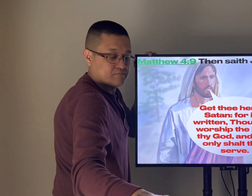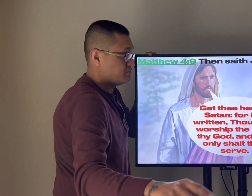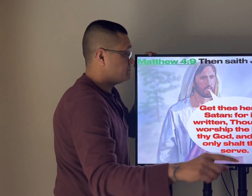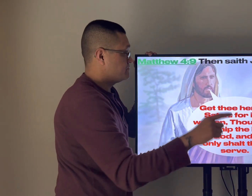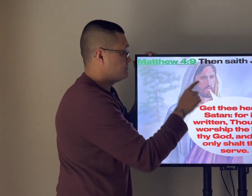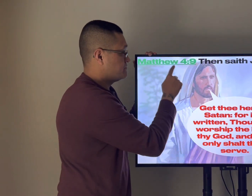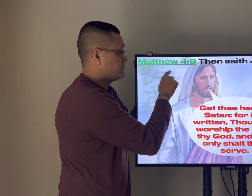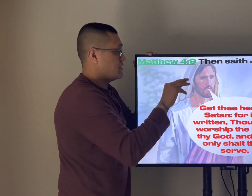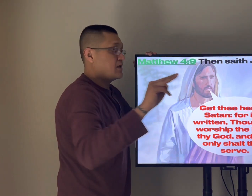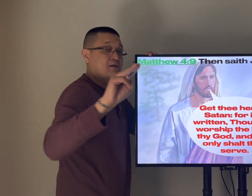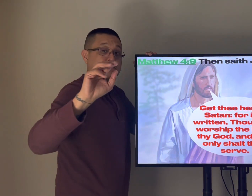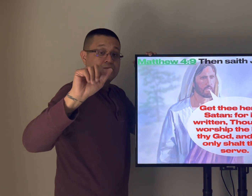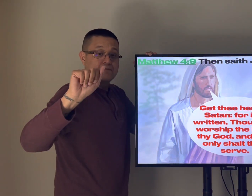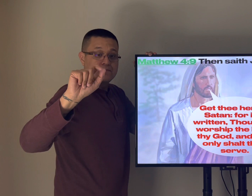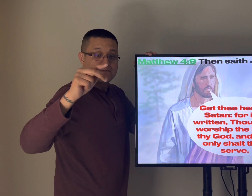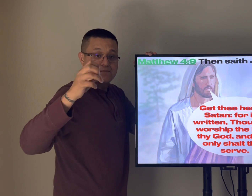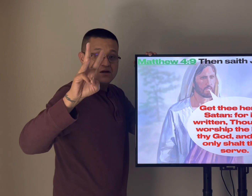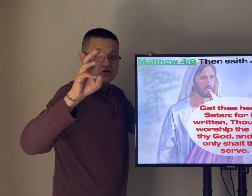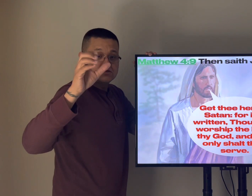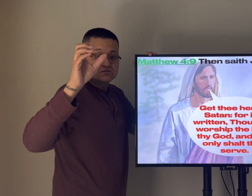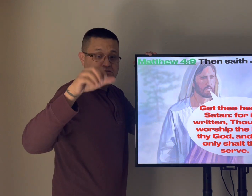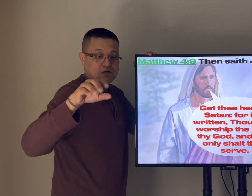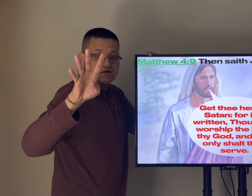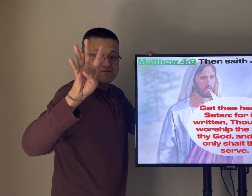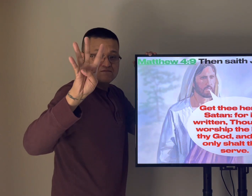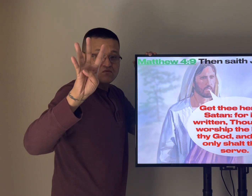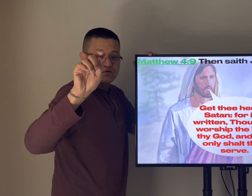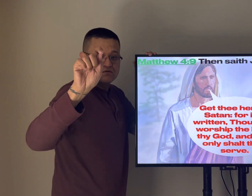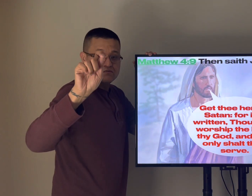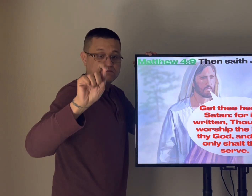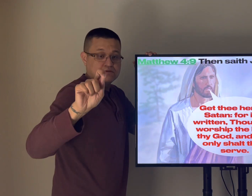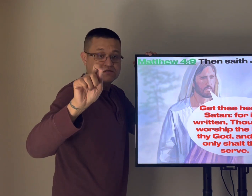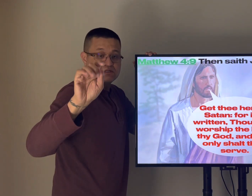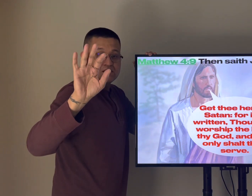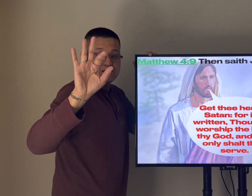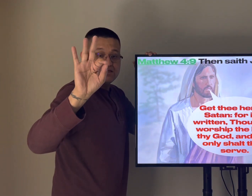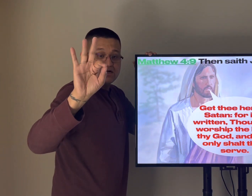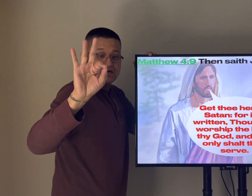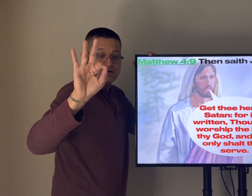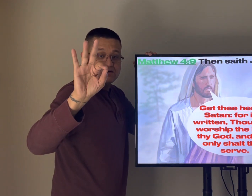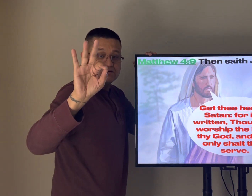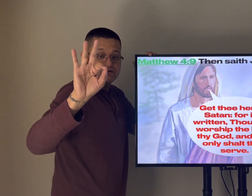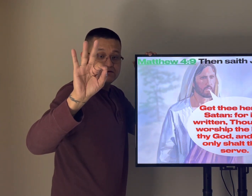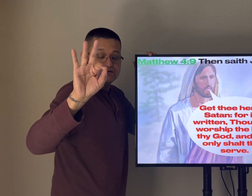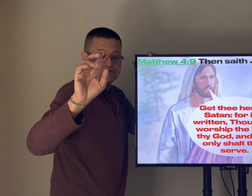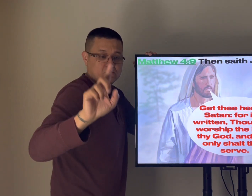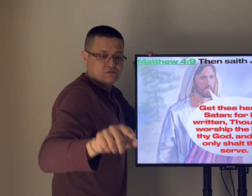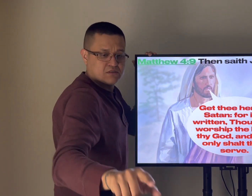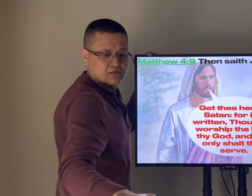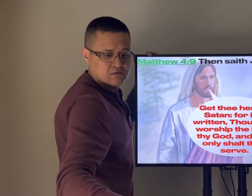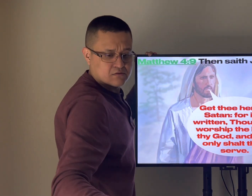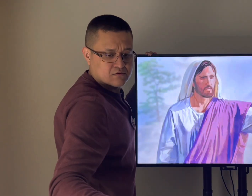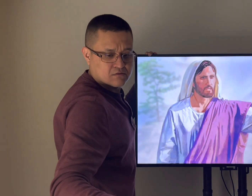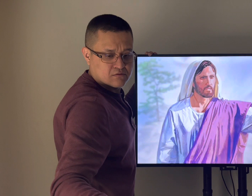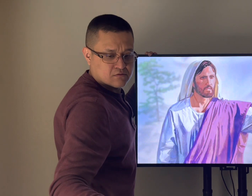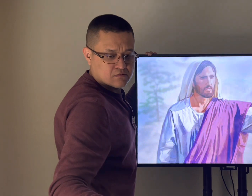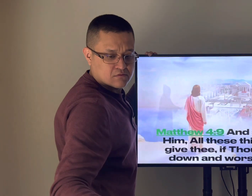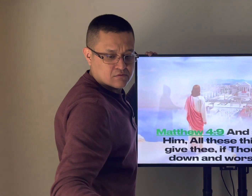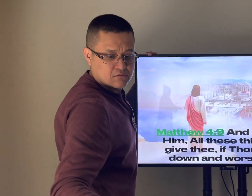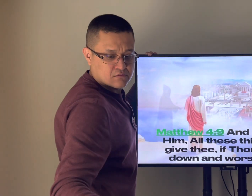other god before me so the wise men they bowed before baby jesus and all throughout the history you'll learn that people bowed down to the flesh